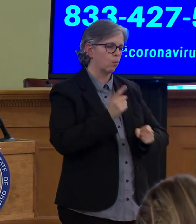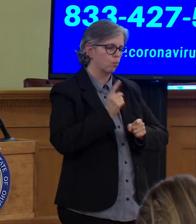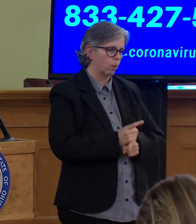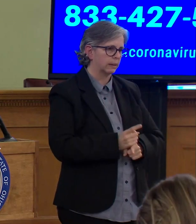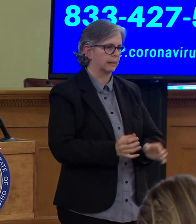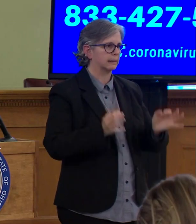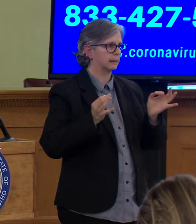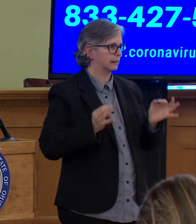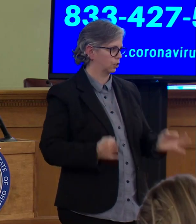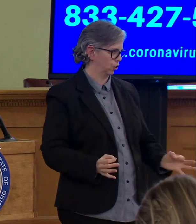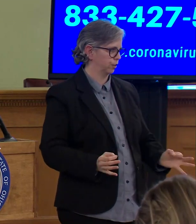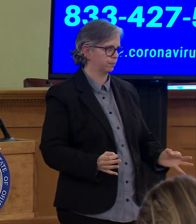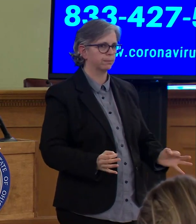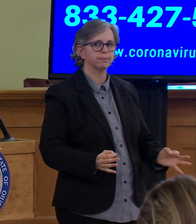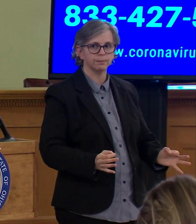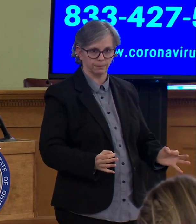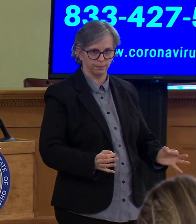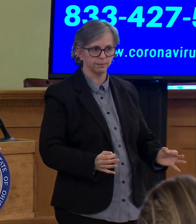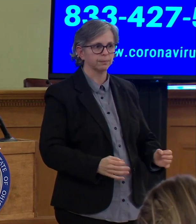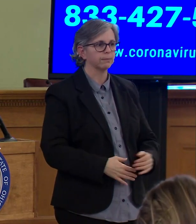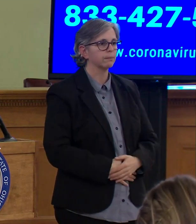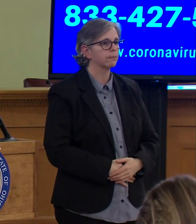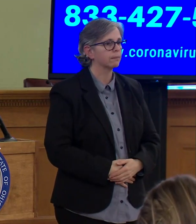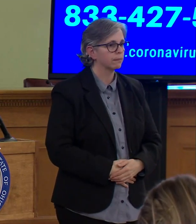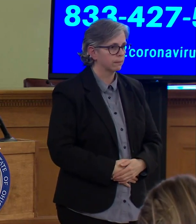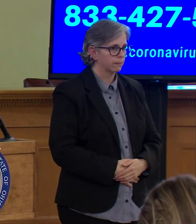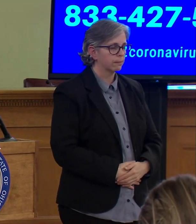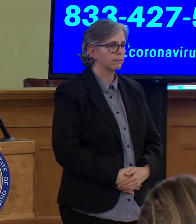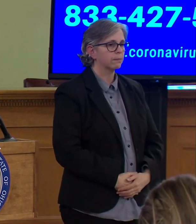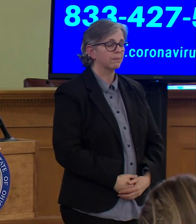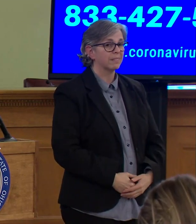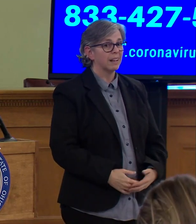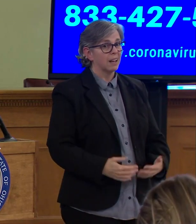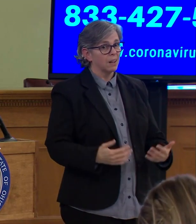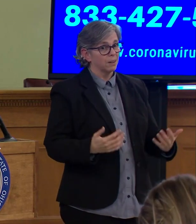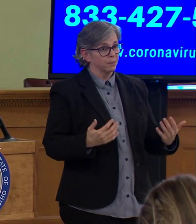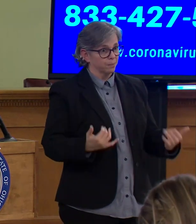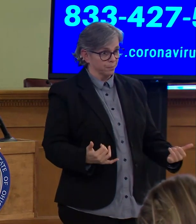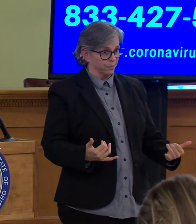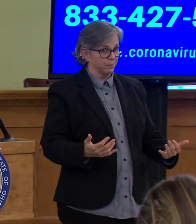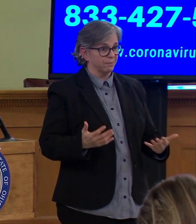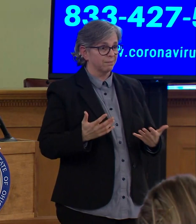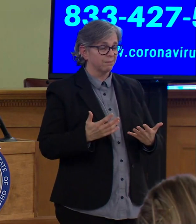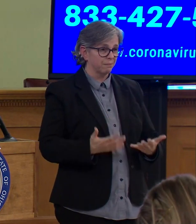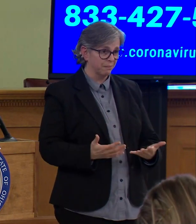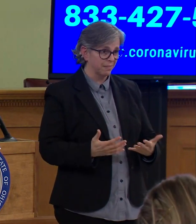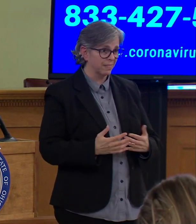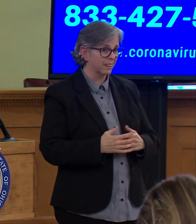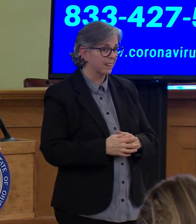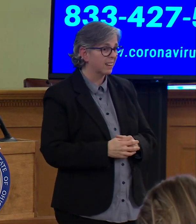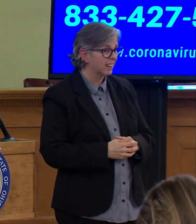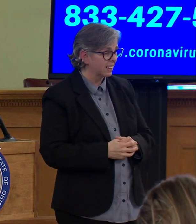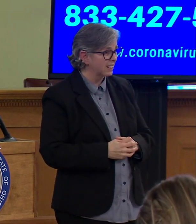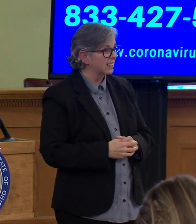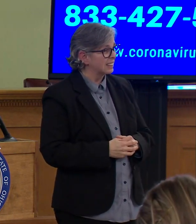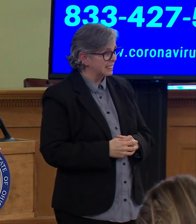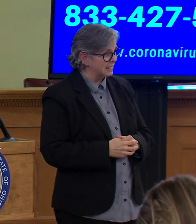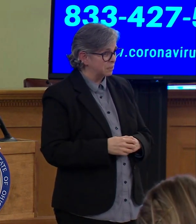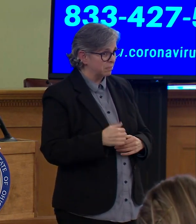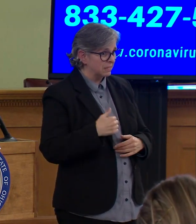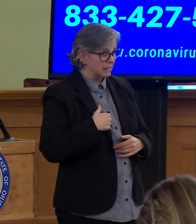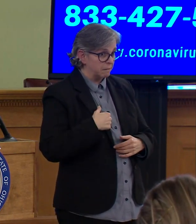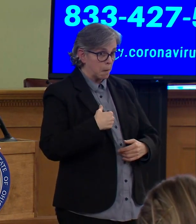Now, I do not have the power to extend an election,